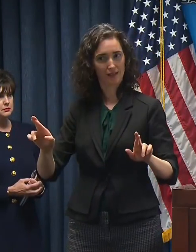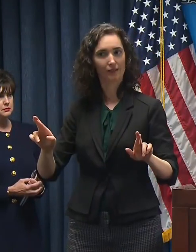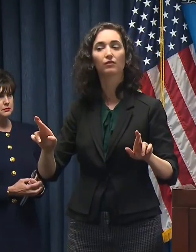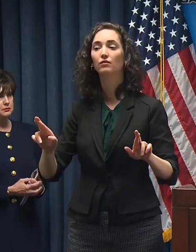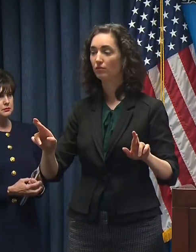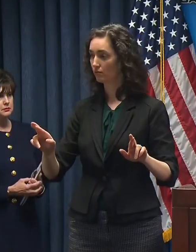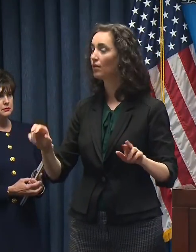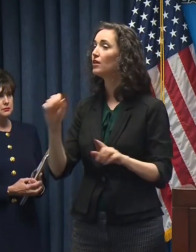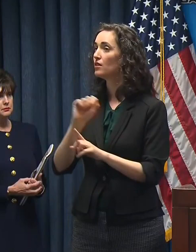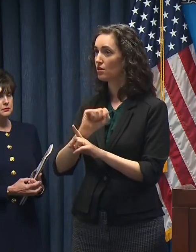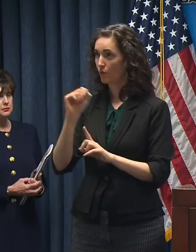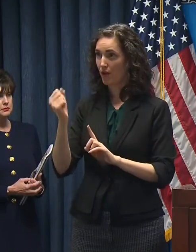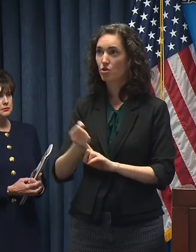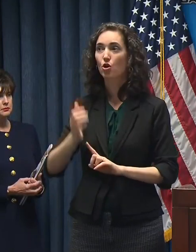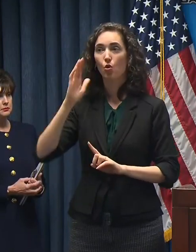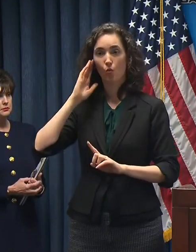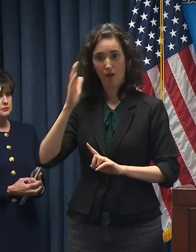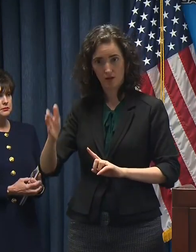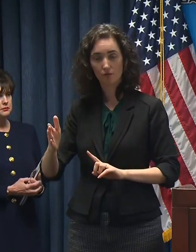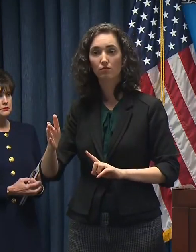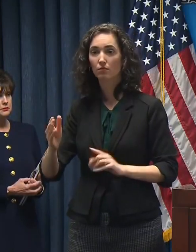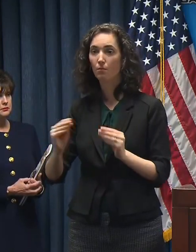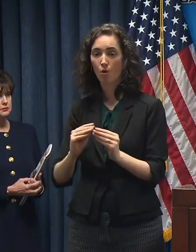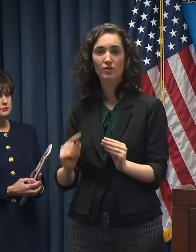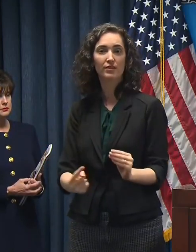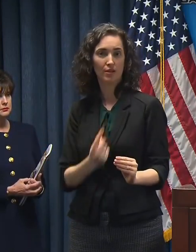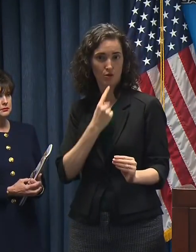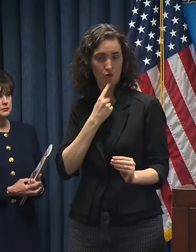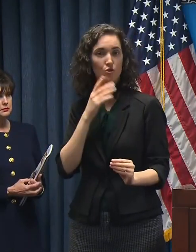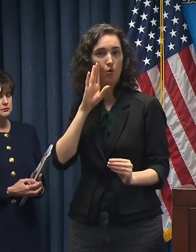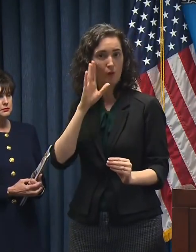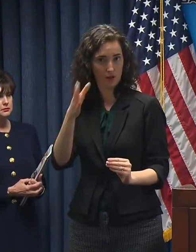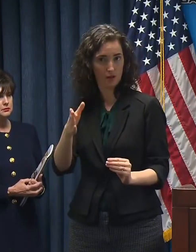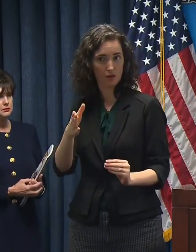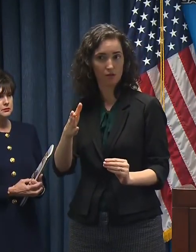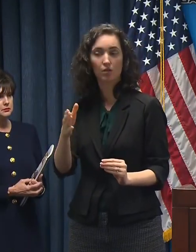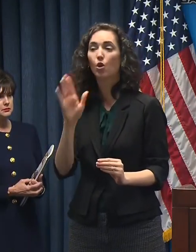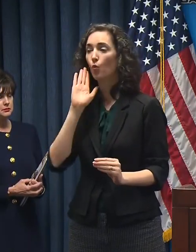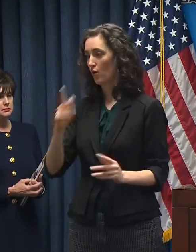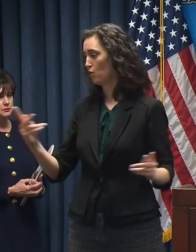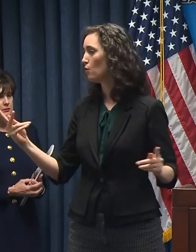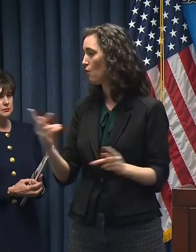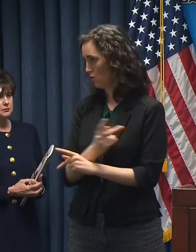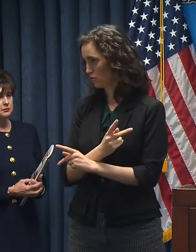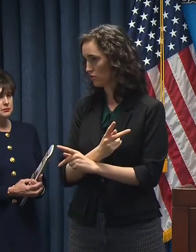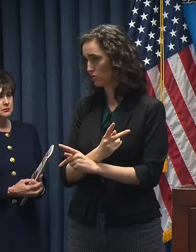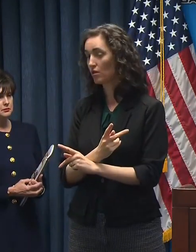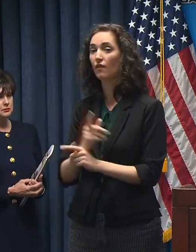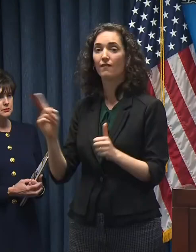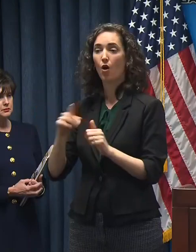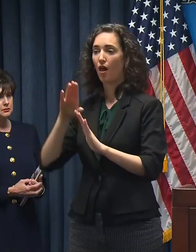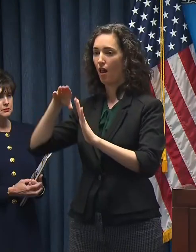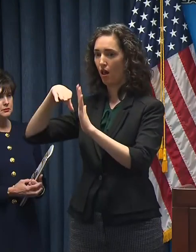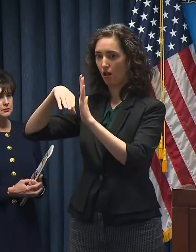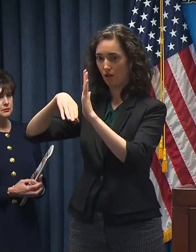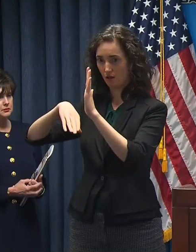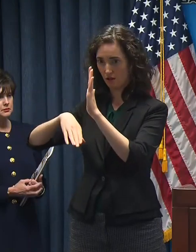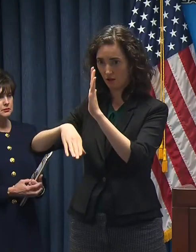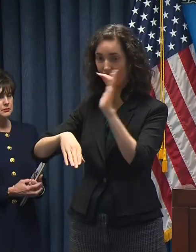situation will get more severe, much worse before it actually plateaus and then gets better.